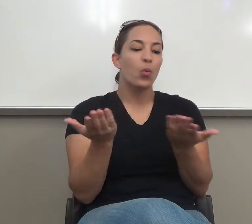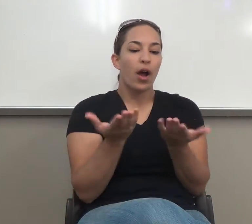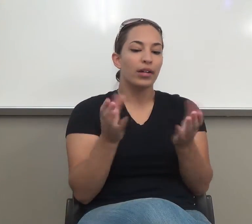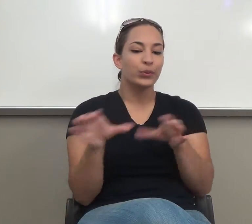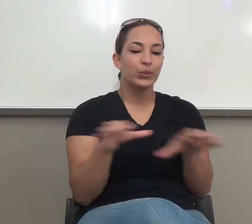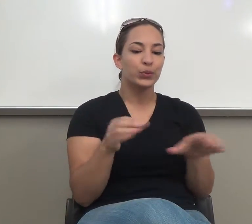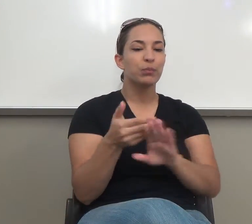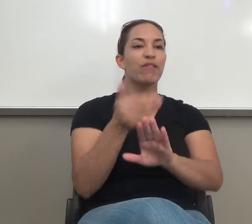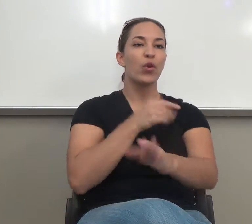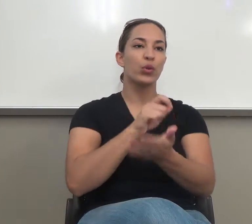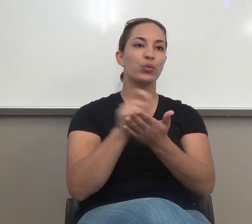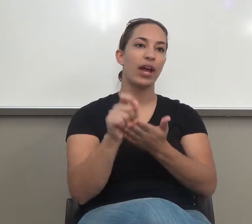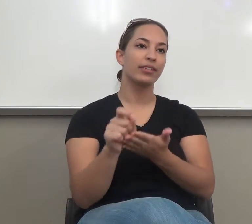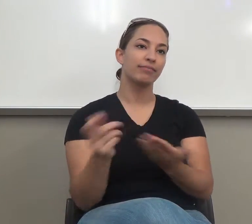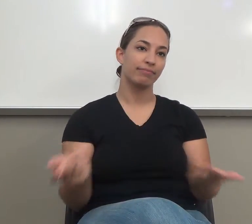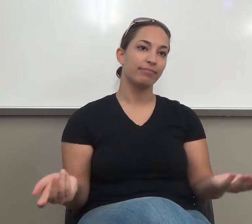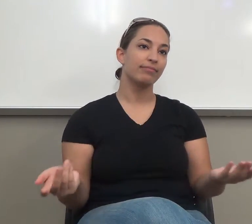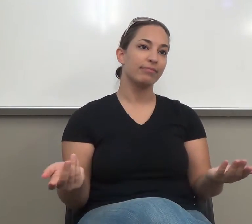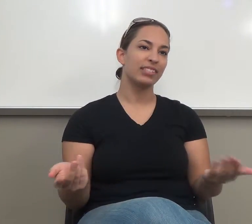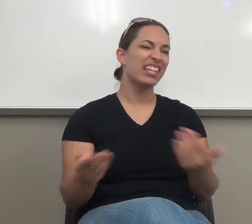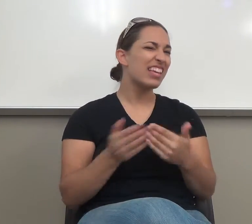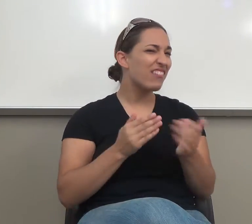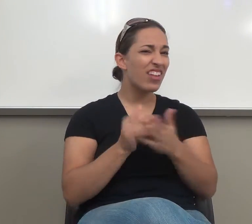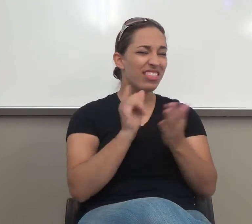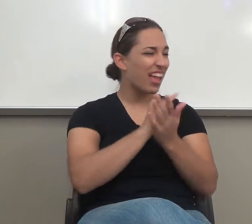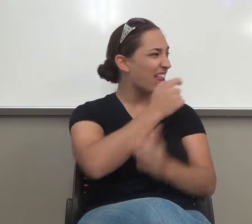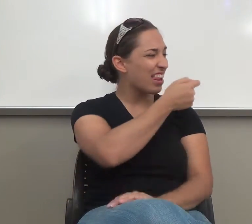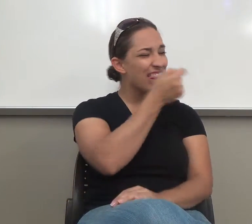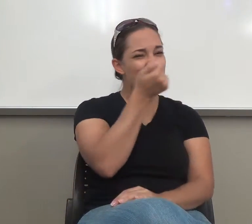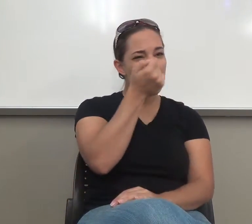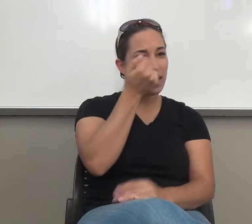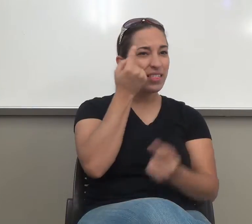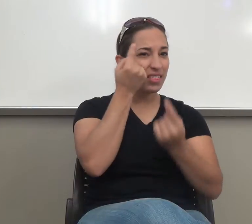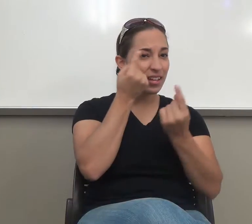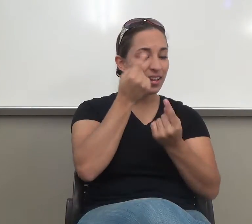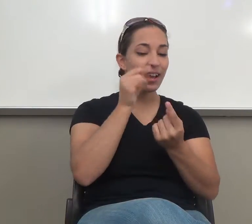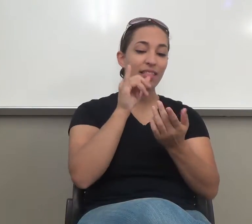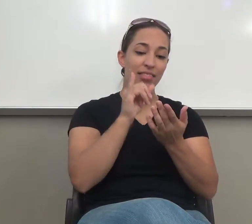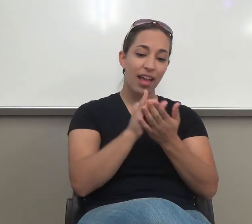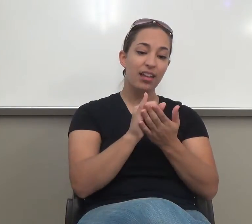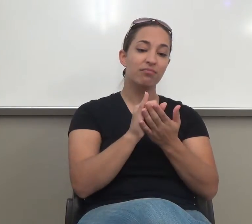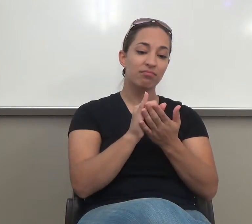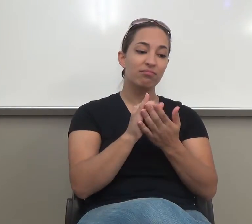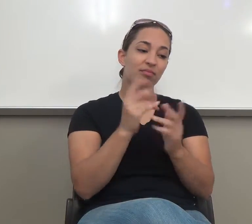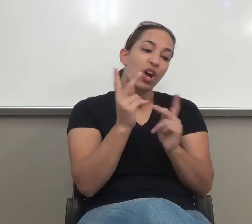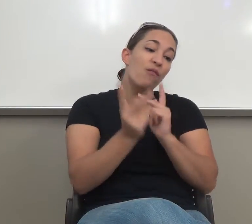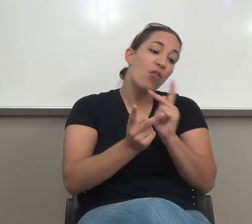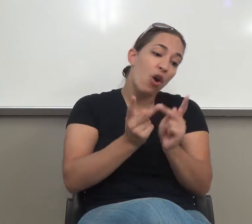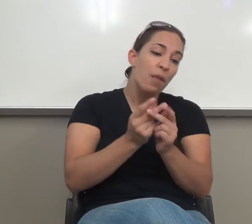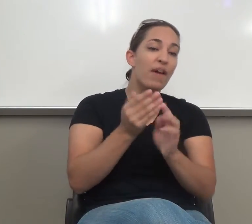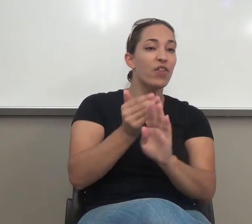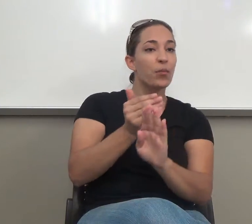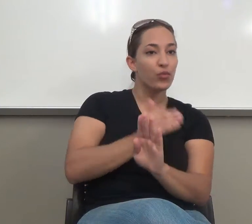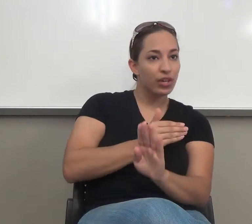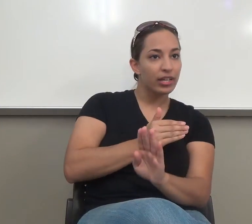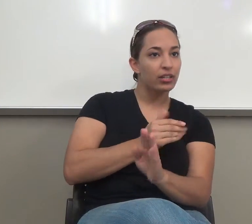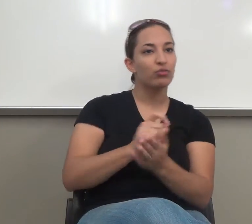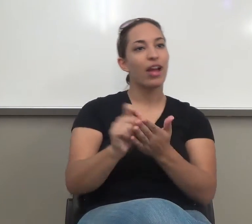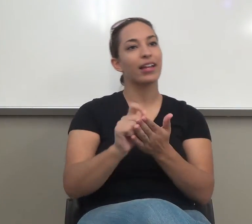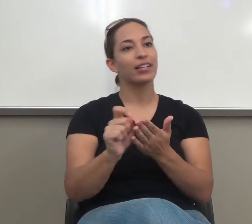Okay? And even that little bit is a form of pre-writing. Okay? So you actually did some pre-writing on Tuesday.